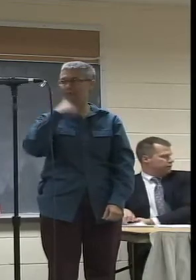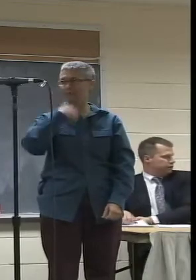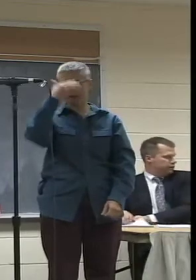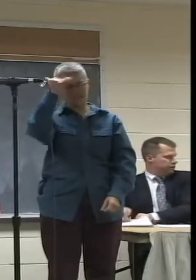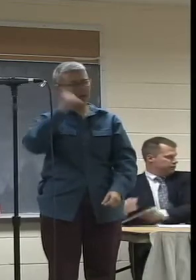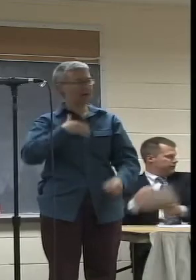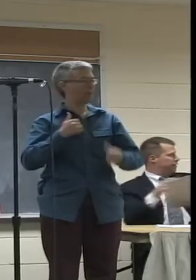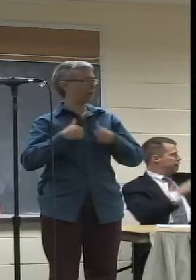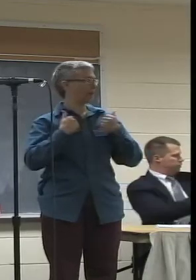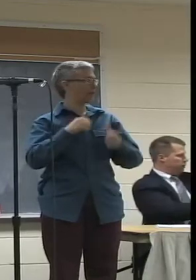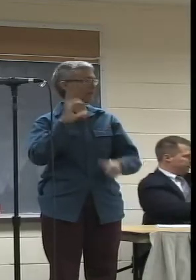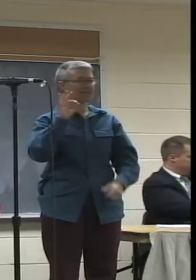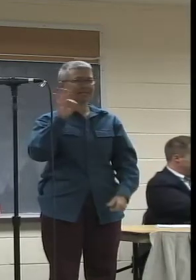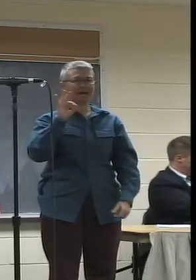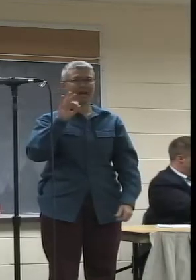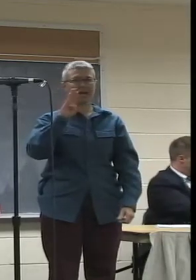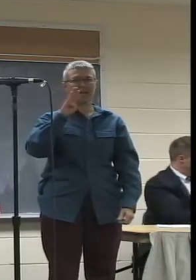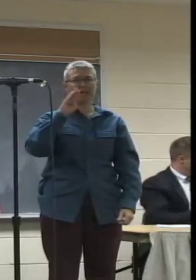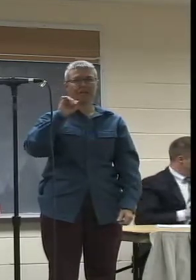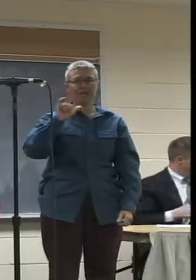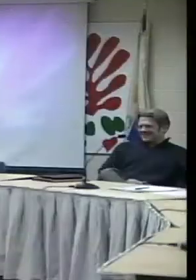address, 9 Bayberry Lane in Florence.